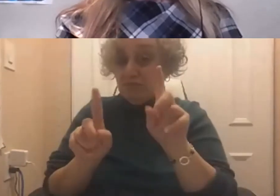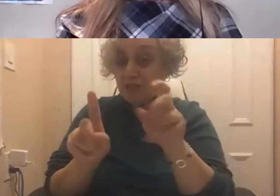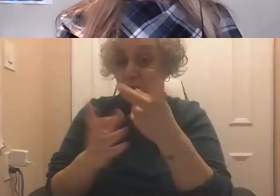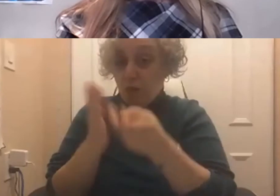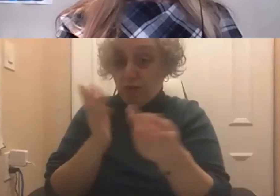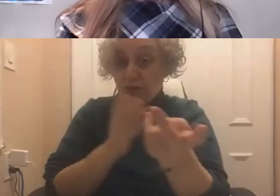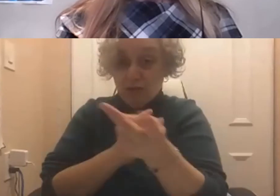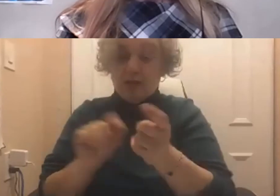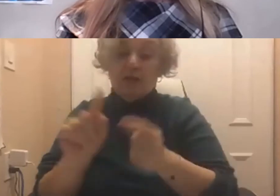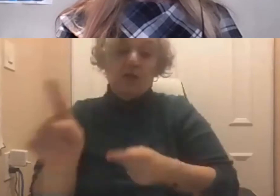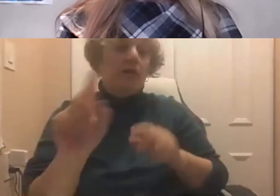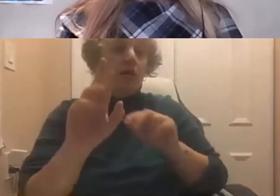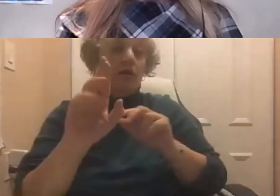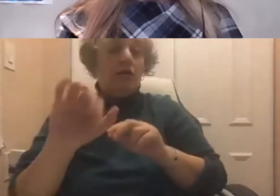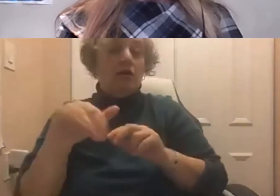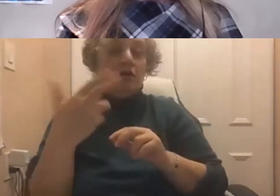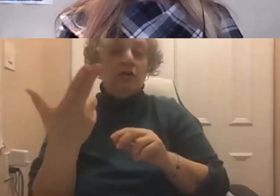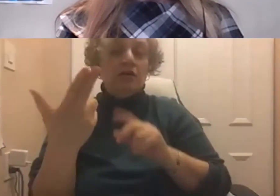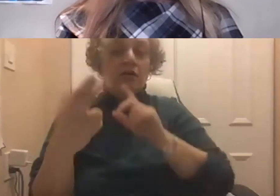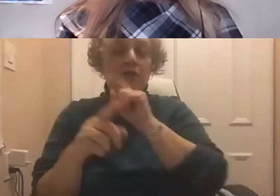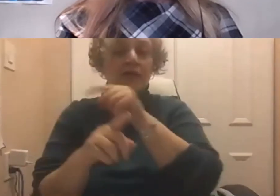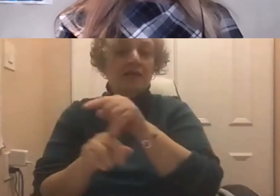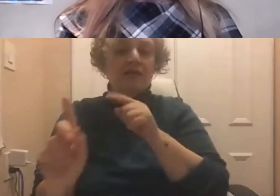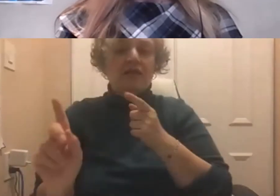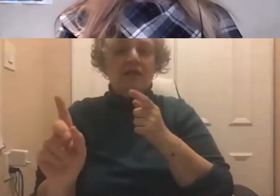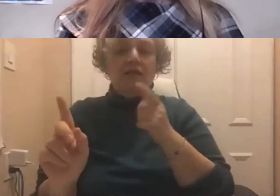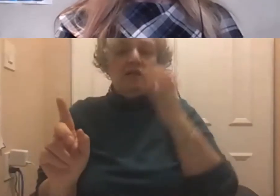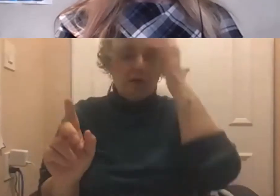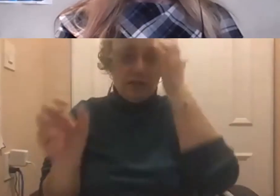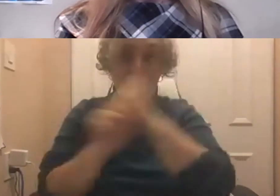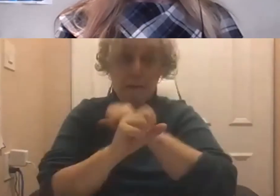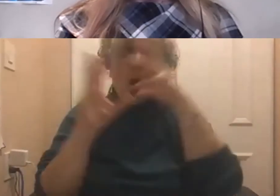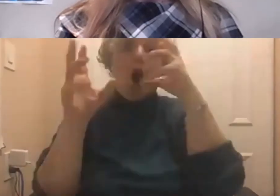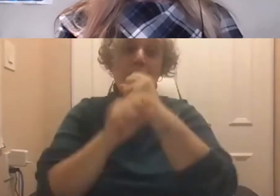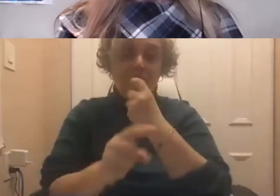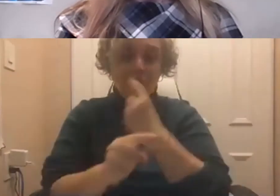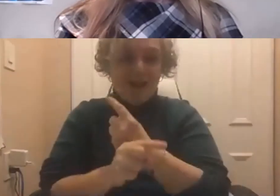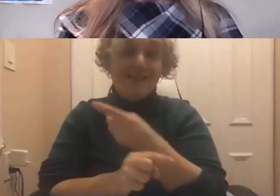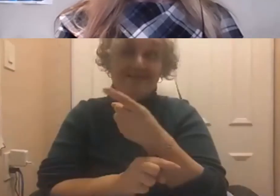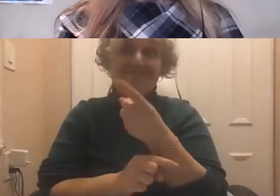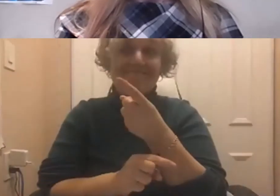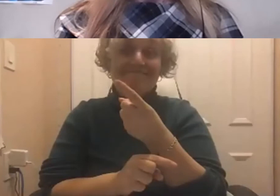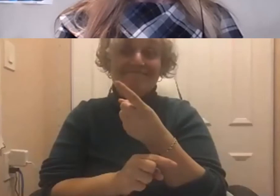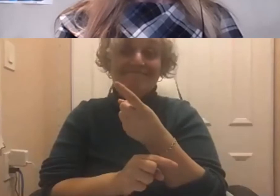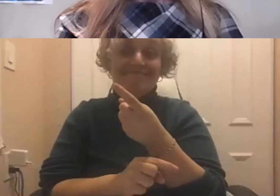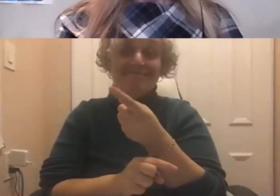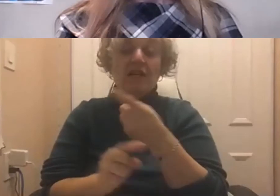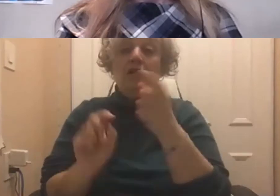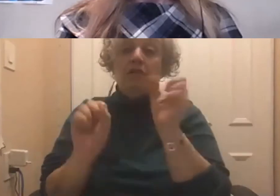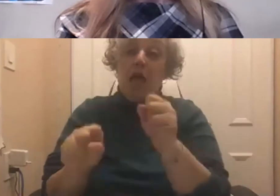It's like a nuclear bomb, right? So, it can be used to destroy or quit.